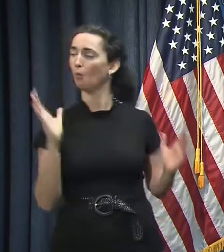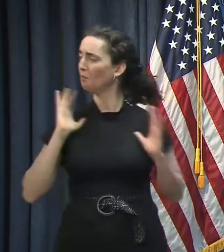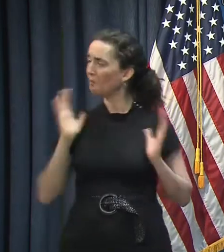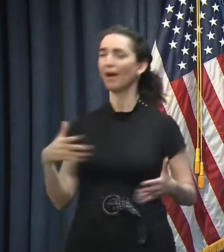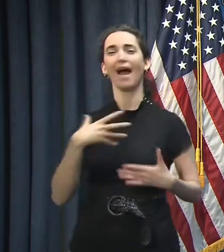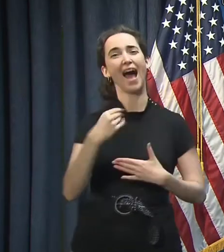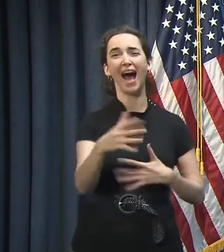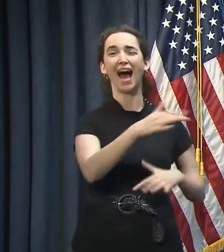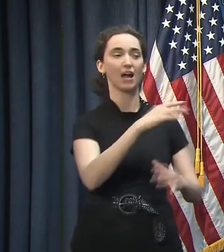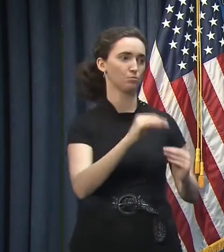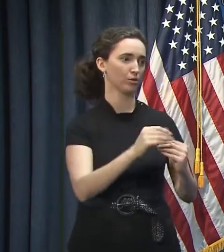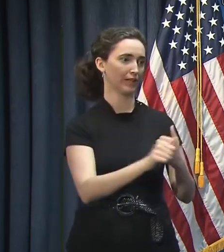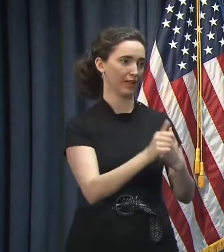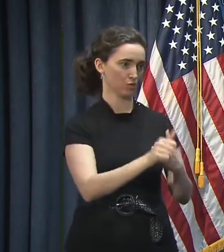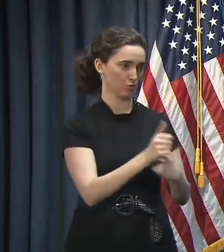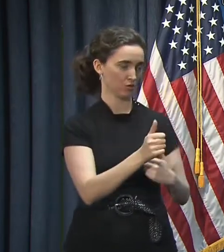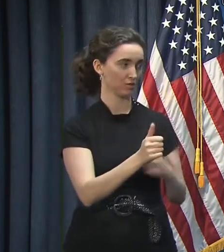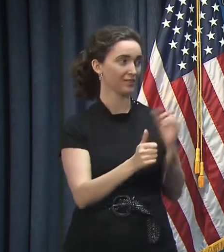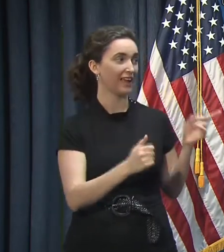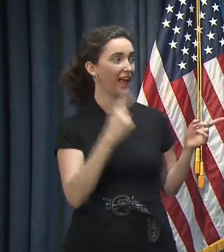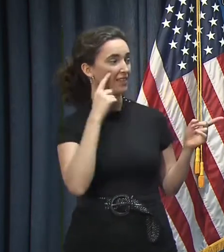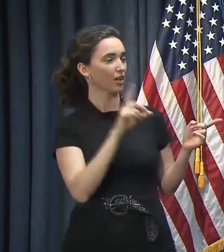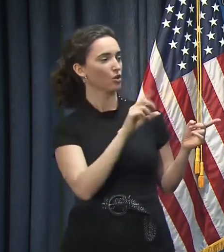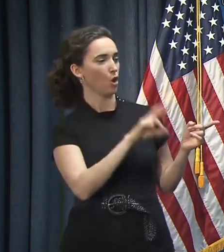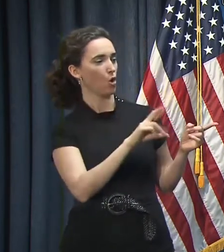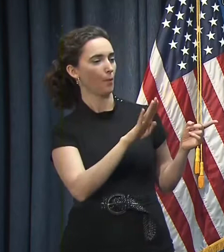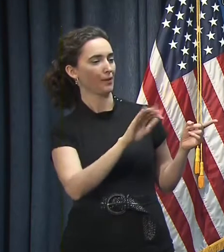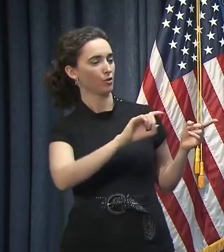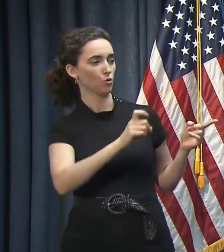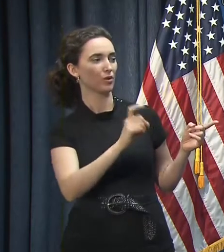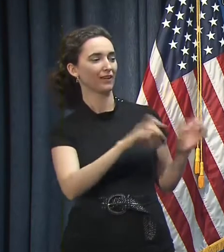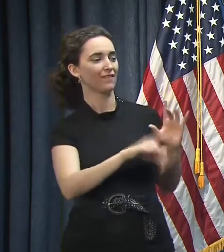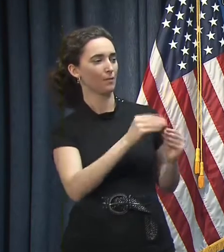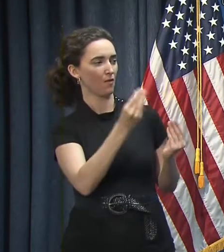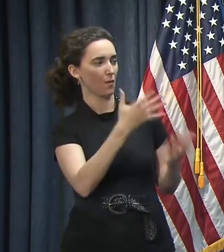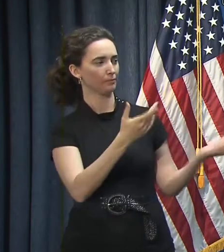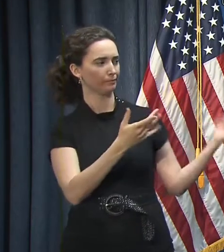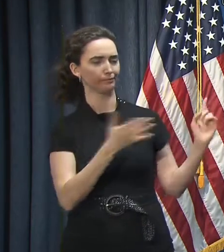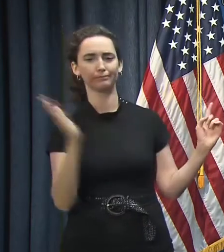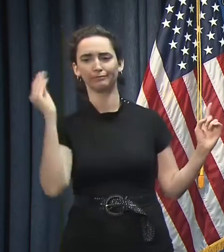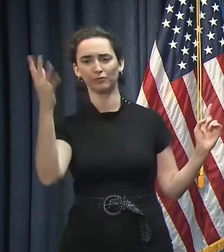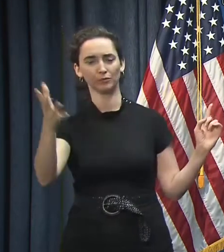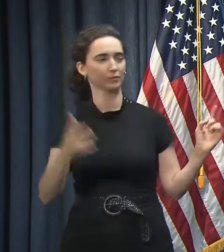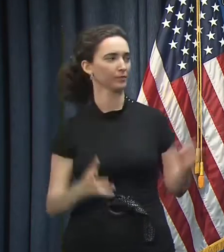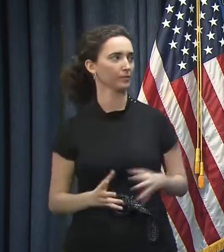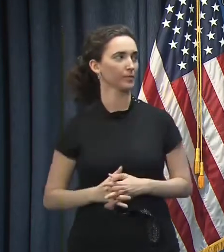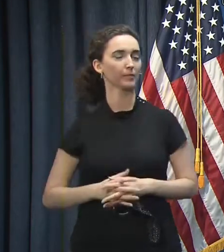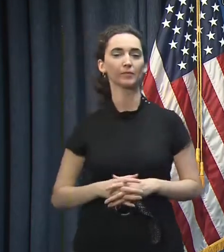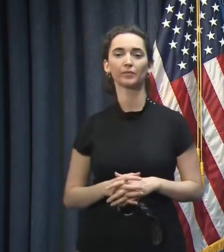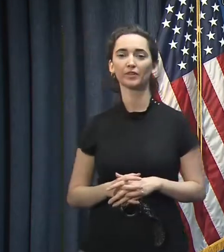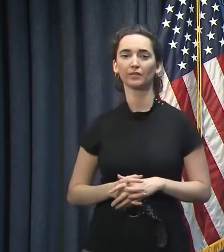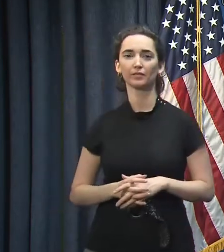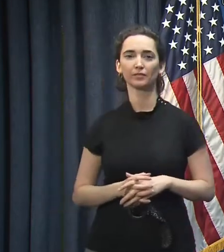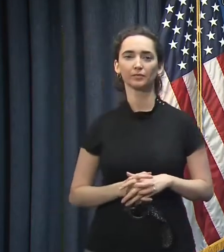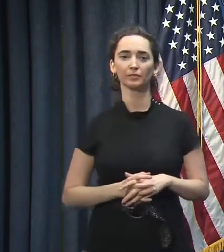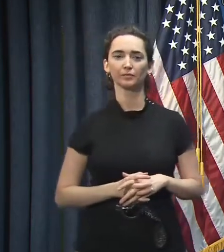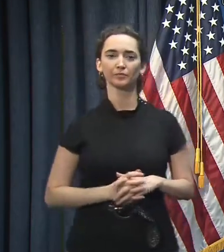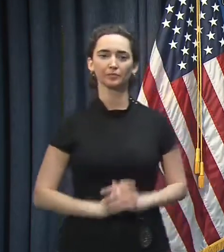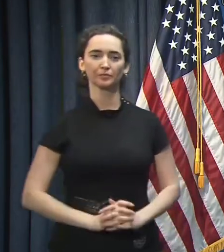And Dr. Beu probably has some more updated information on that, so I'll ask him to come up here and share it with you. MR.